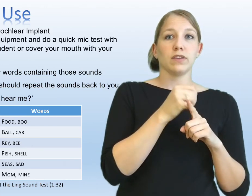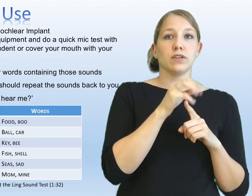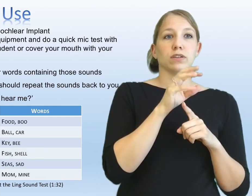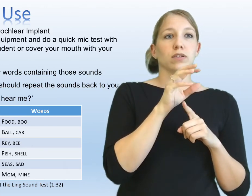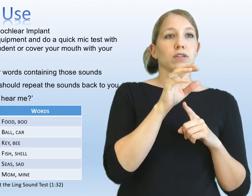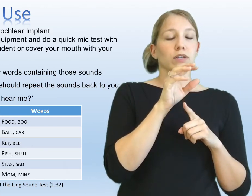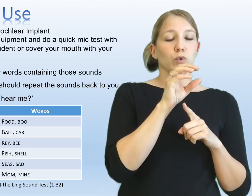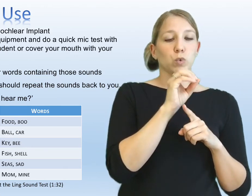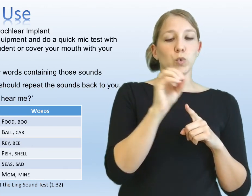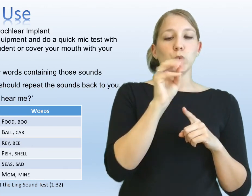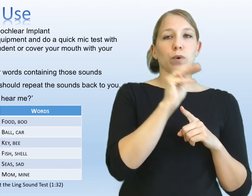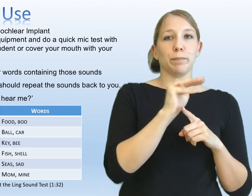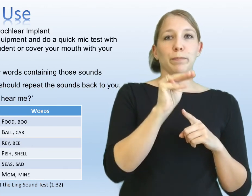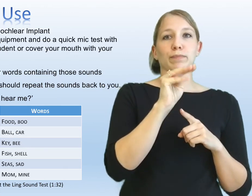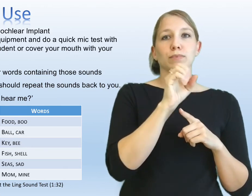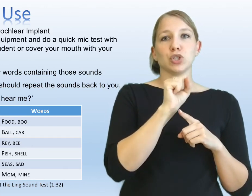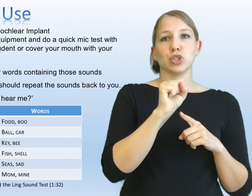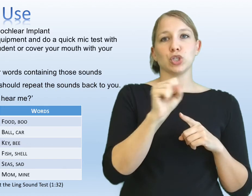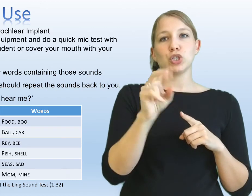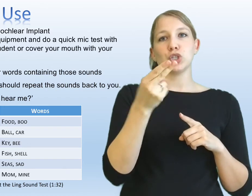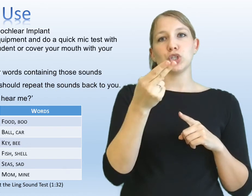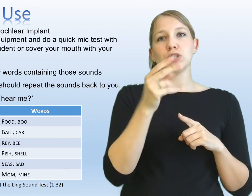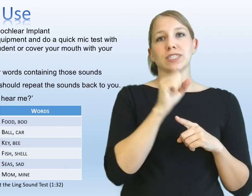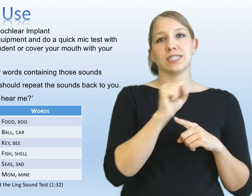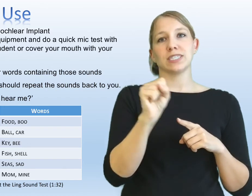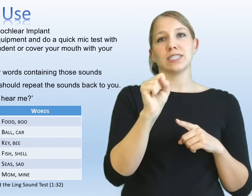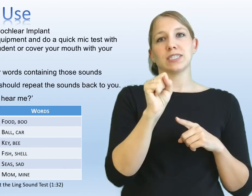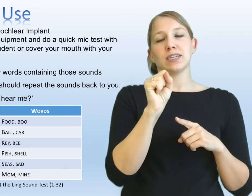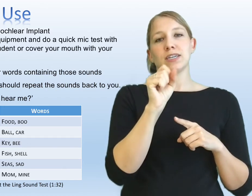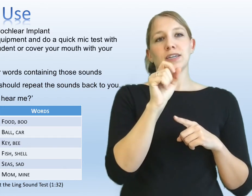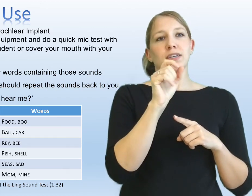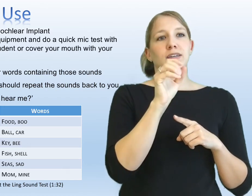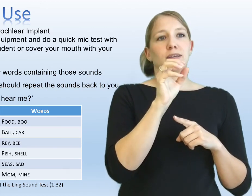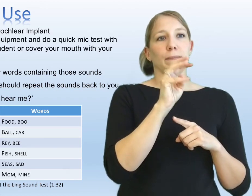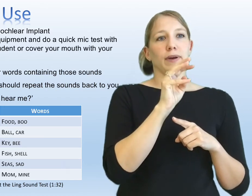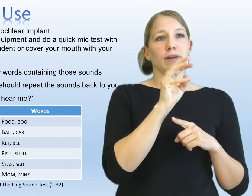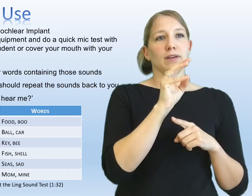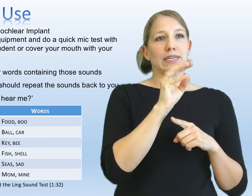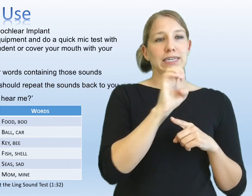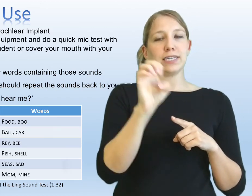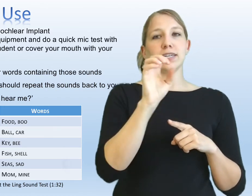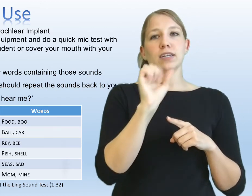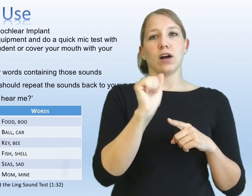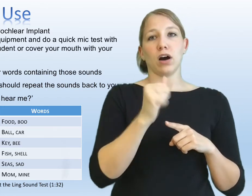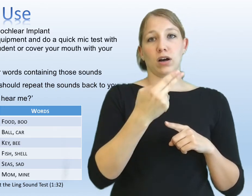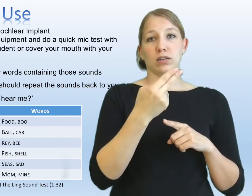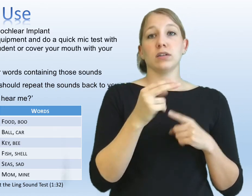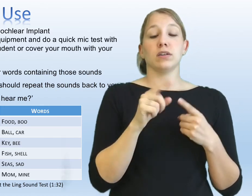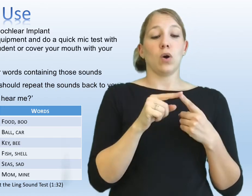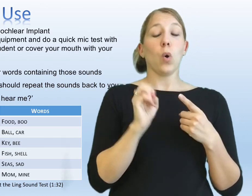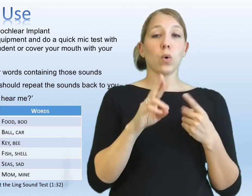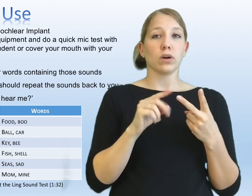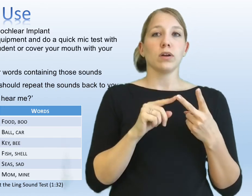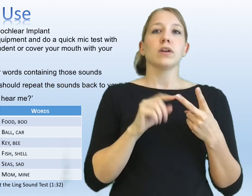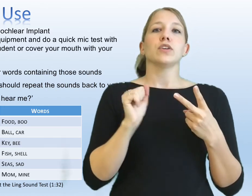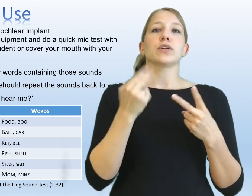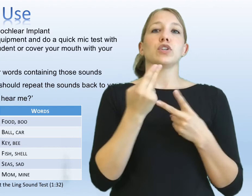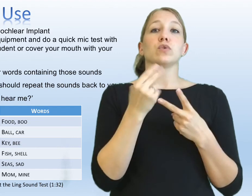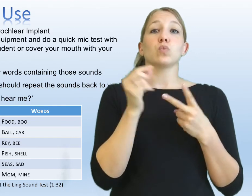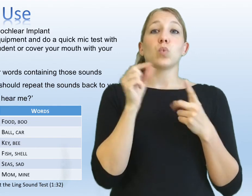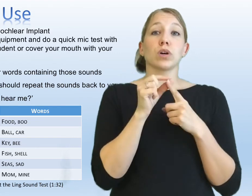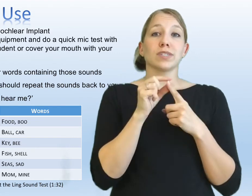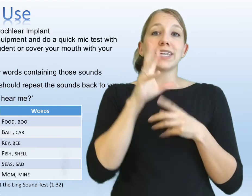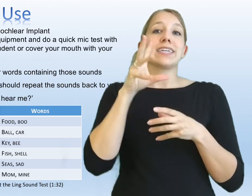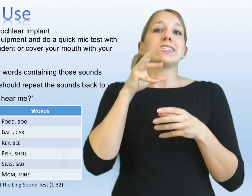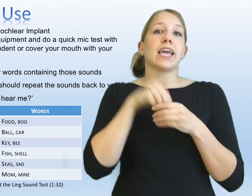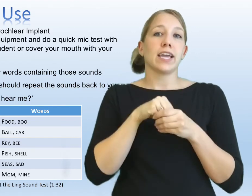the O, M, SH, S, E, and AH, or you